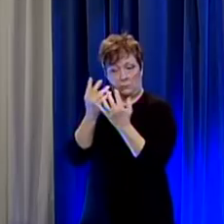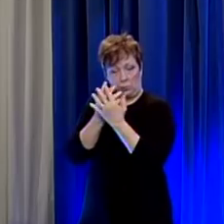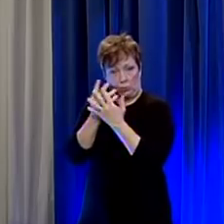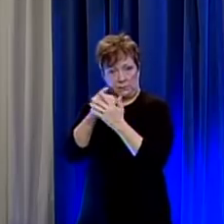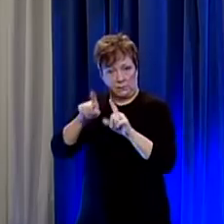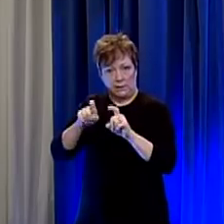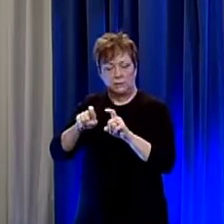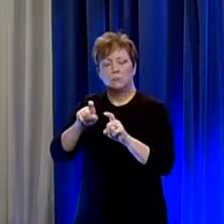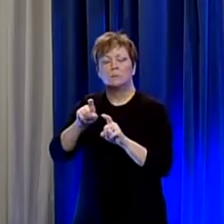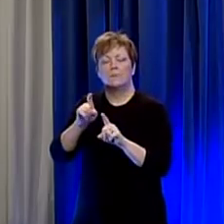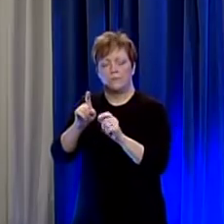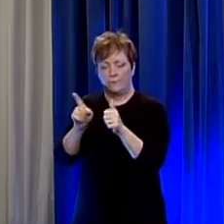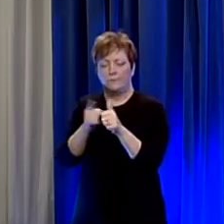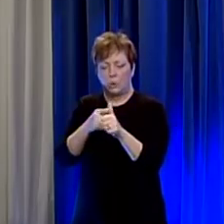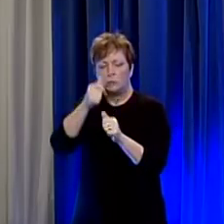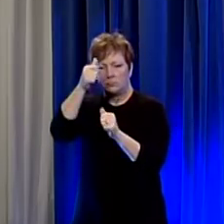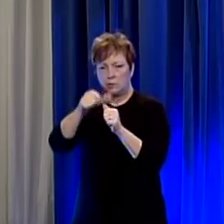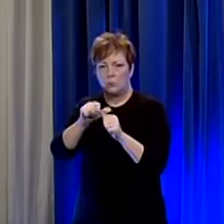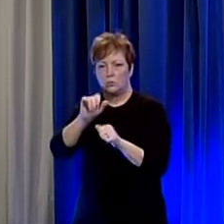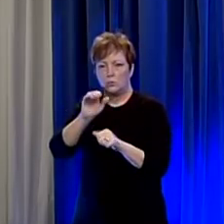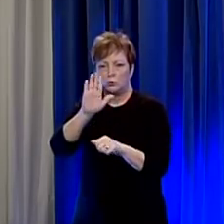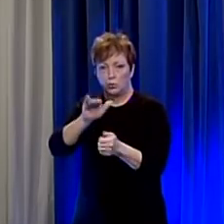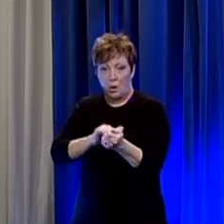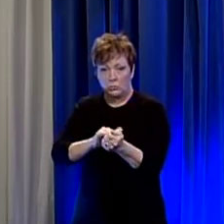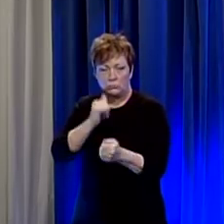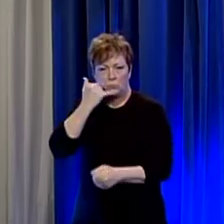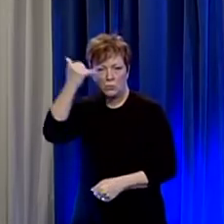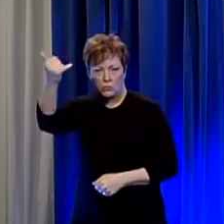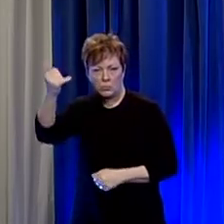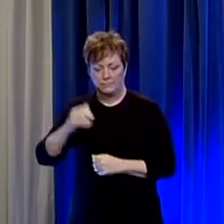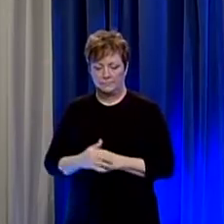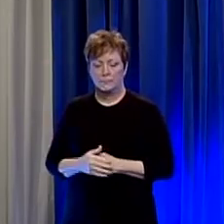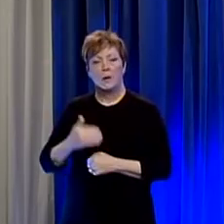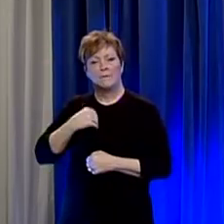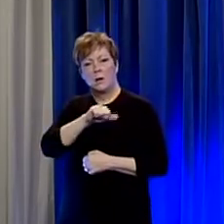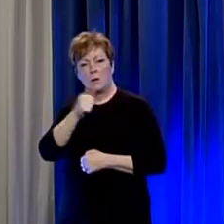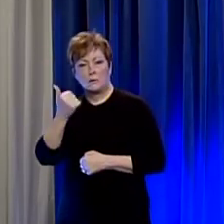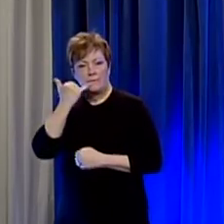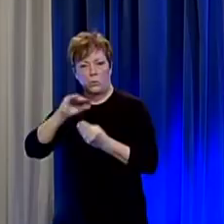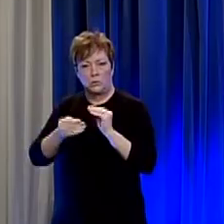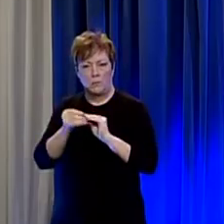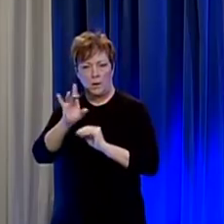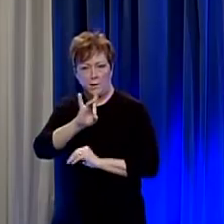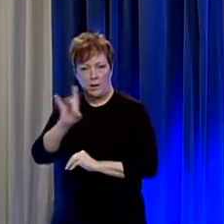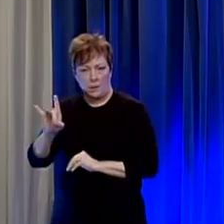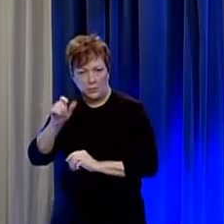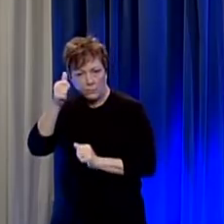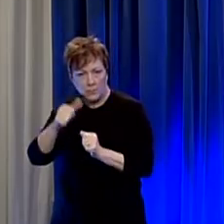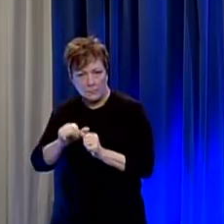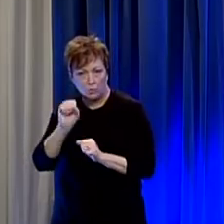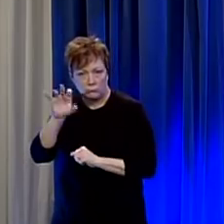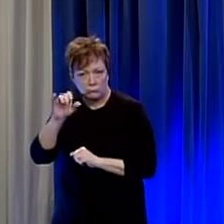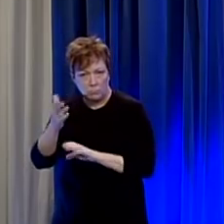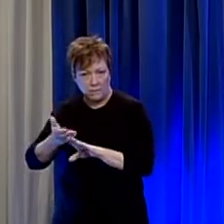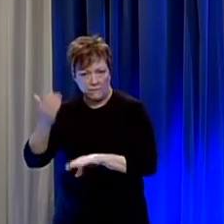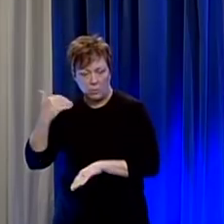phone call your doctor call the toll-free number that we provided for you before and we'll send out again today to get more information